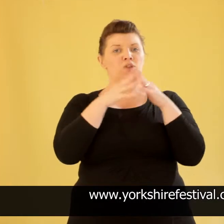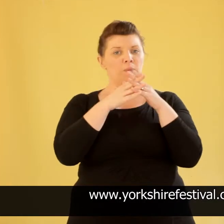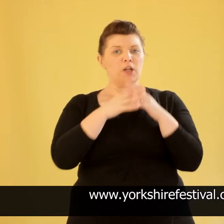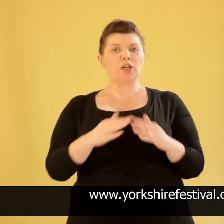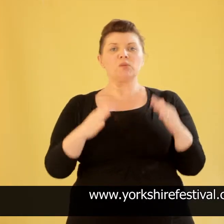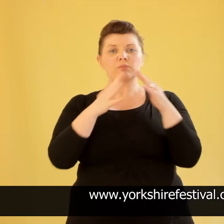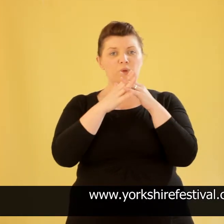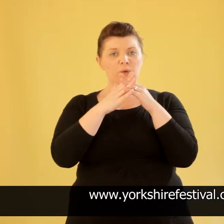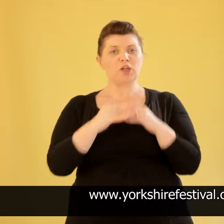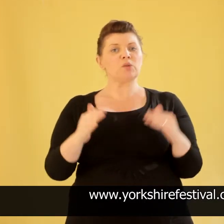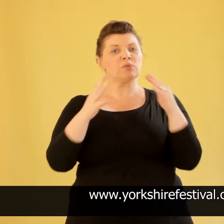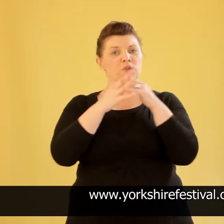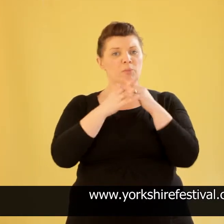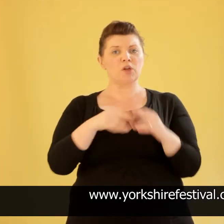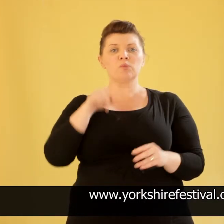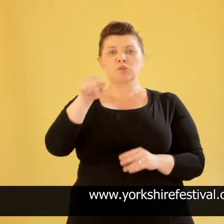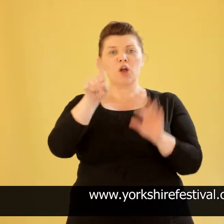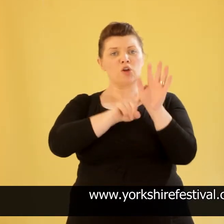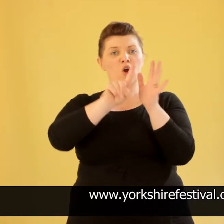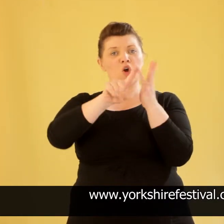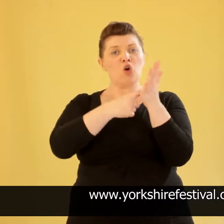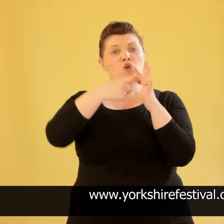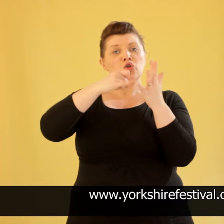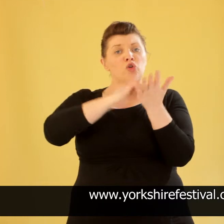.yorkshirefestival.co.uk